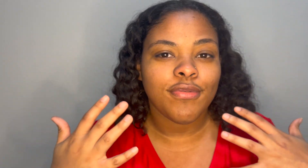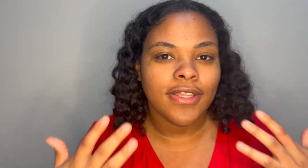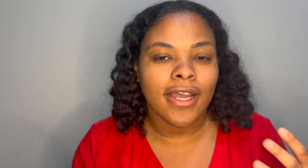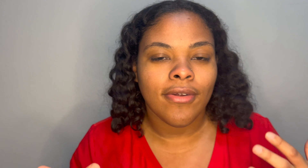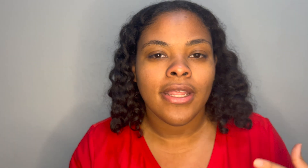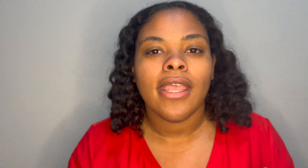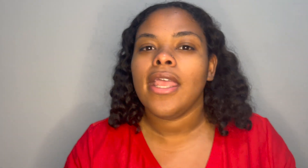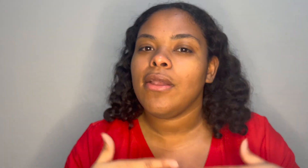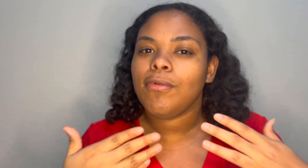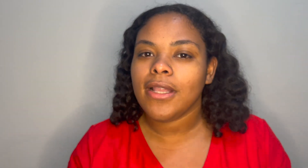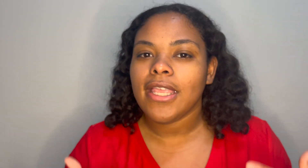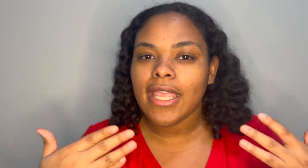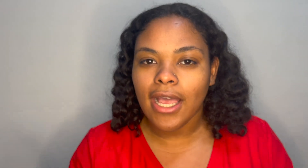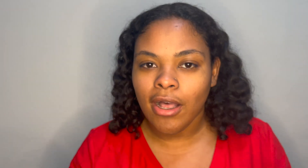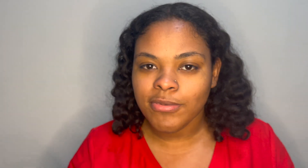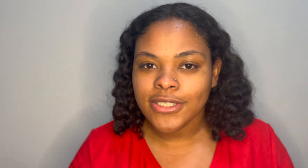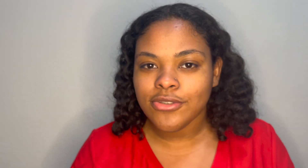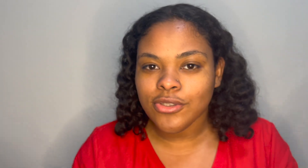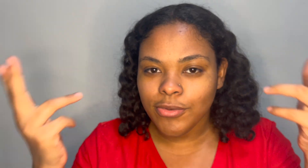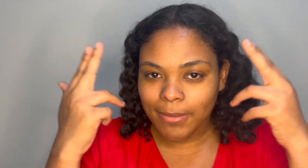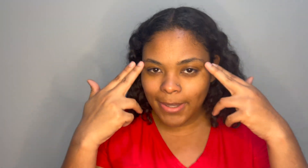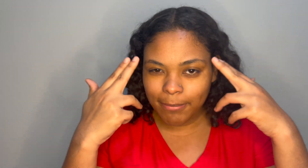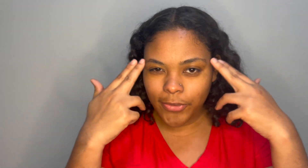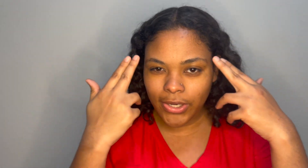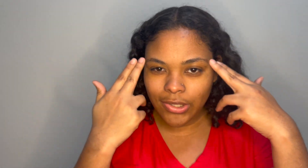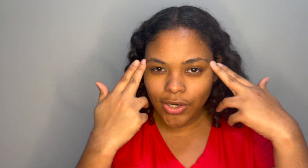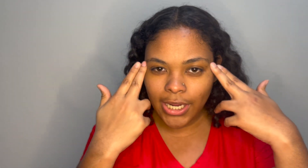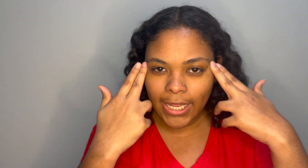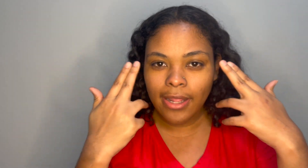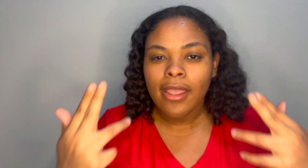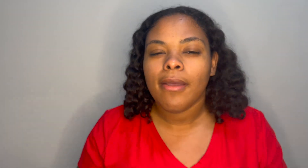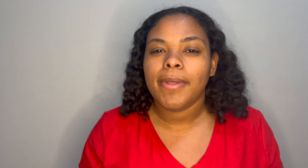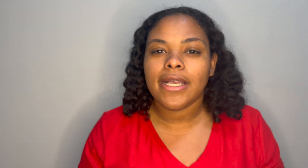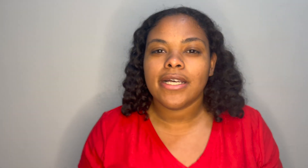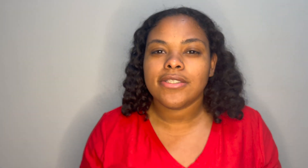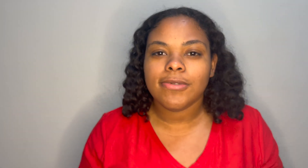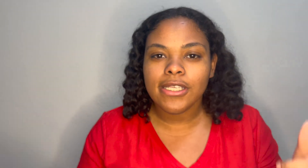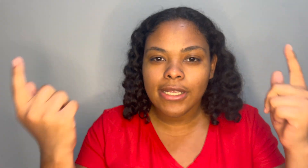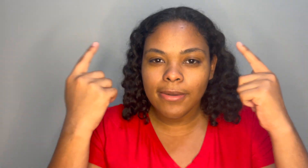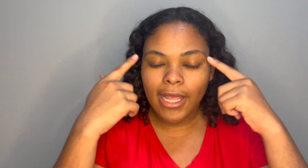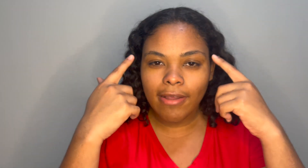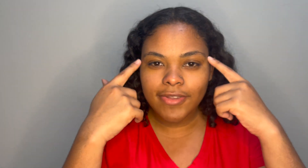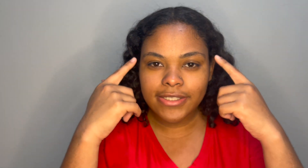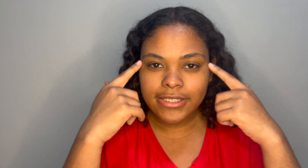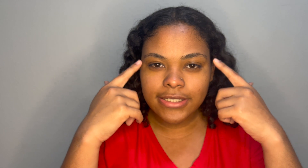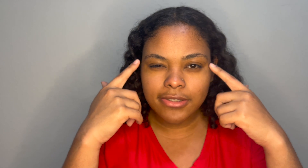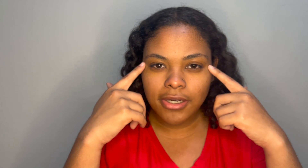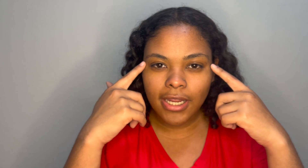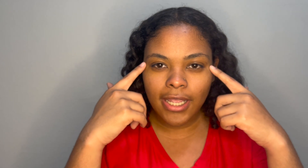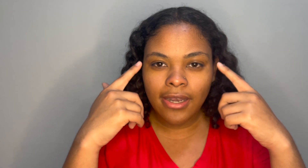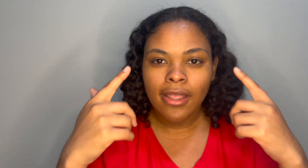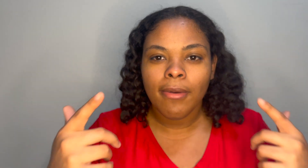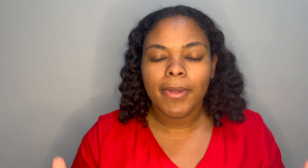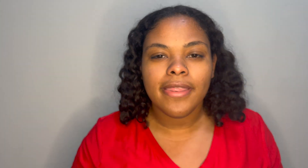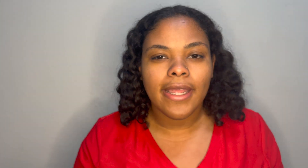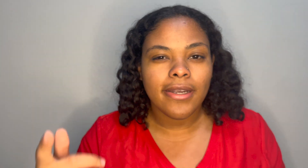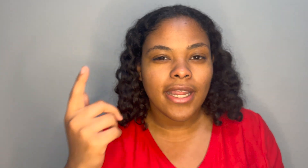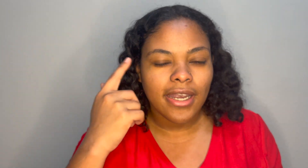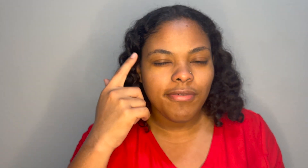down it really helps you to remember in your head because we can have this list in our head but then kind of